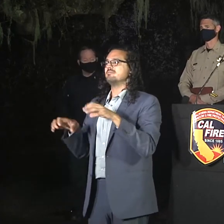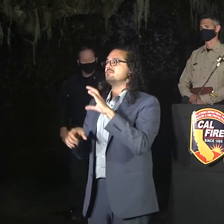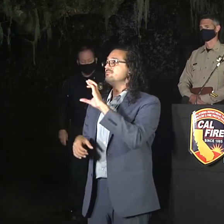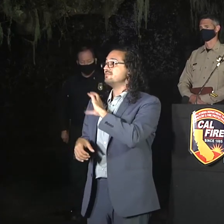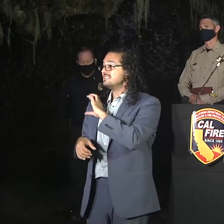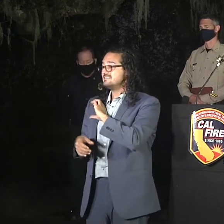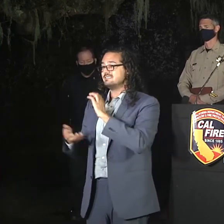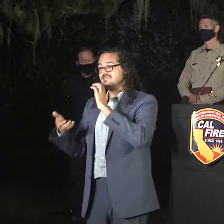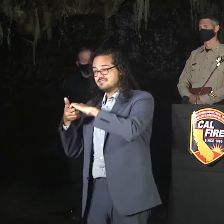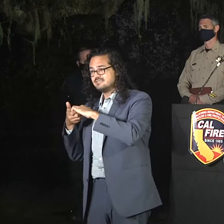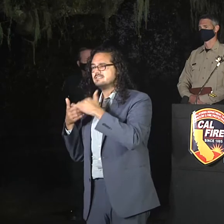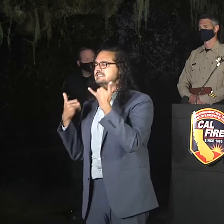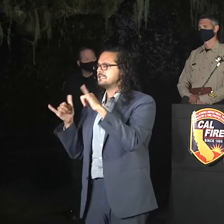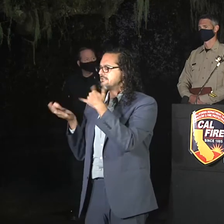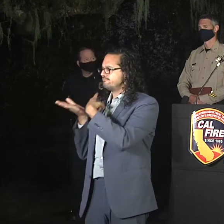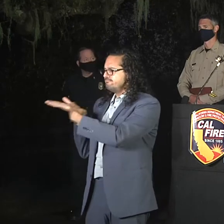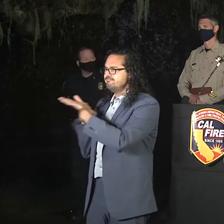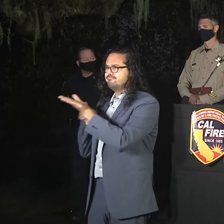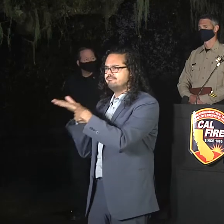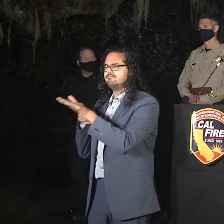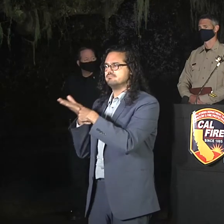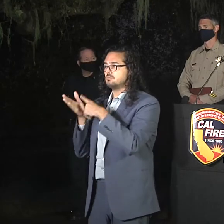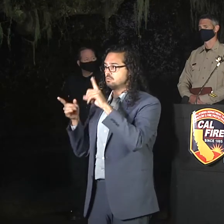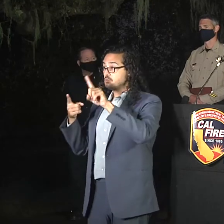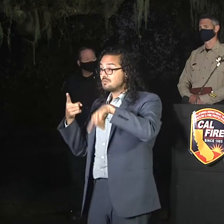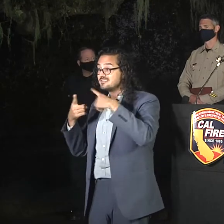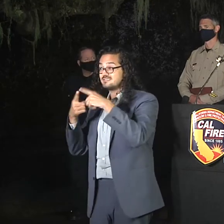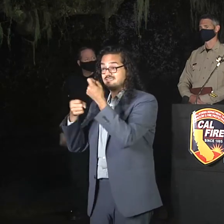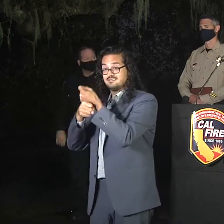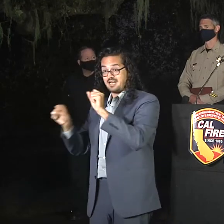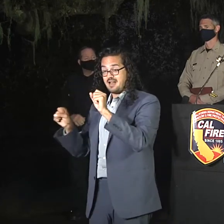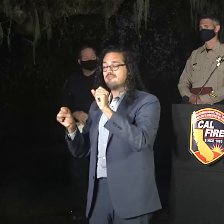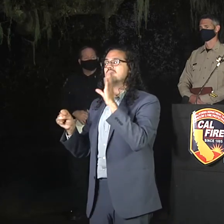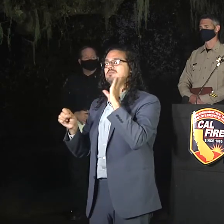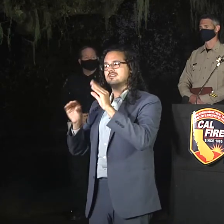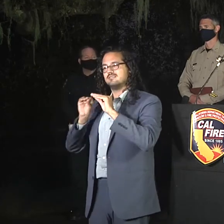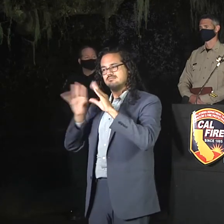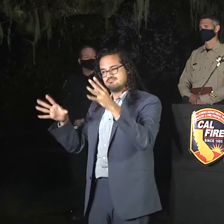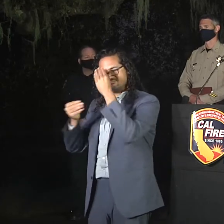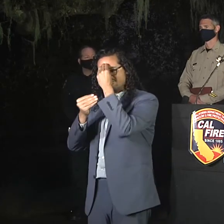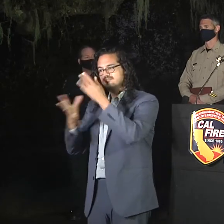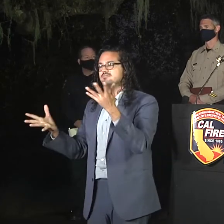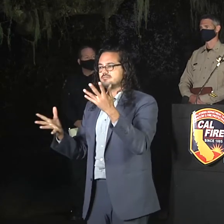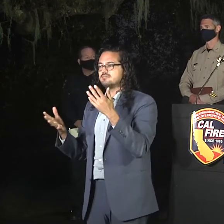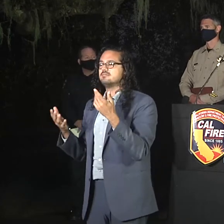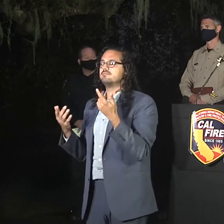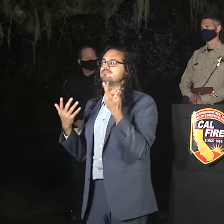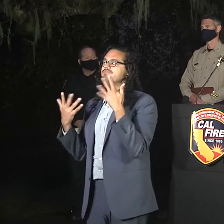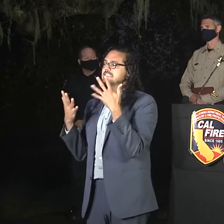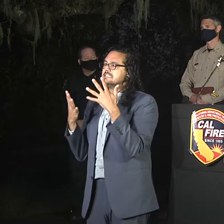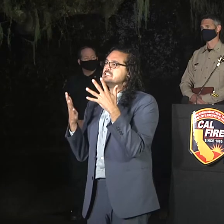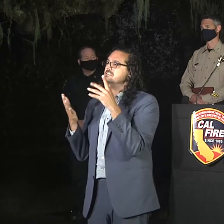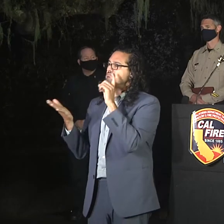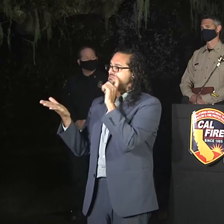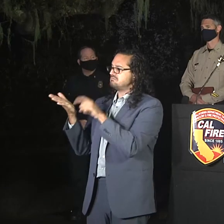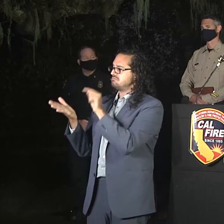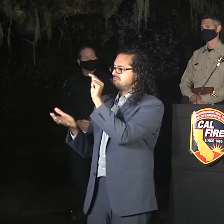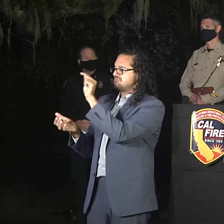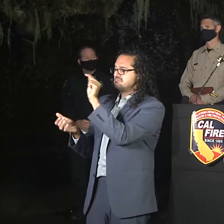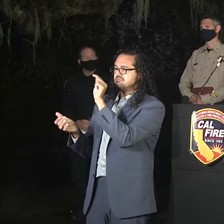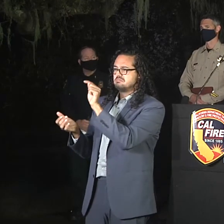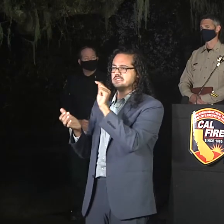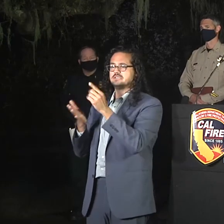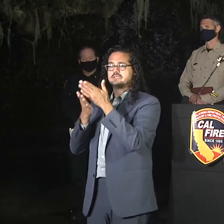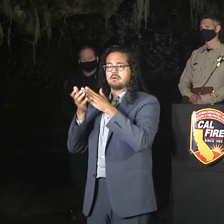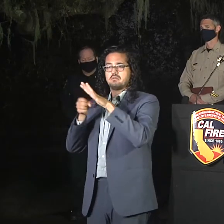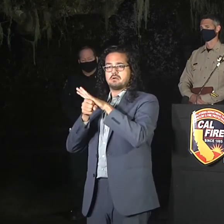in. We've already started to identify areas that we can potentially start looking at lifting some evacuation orders